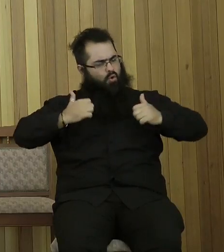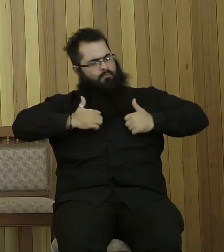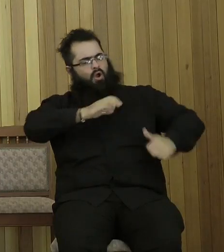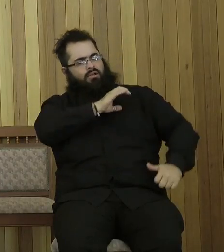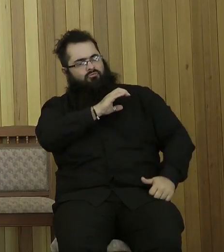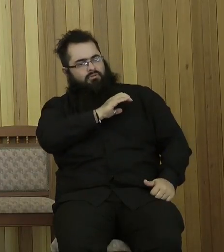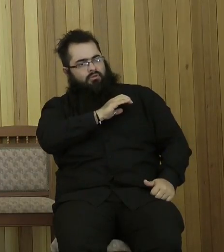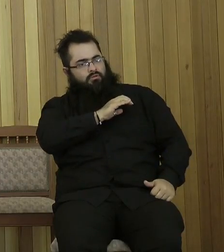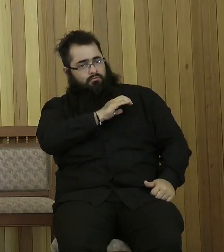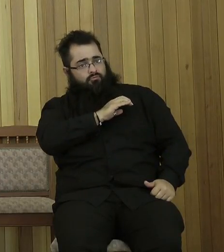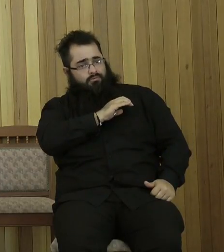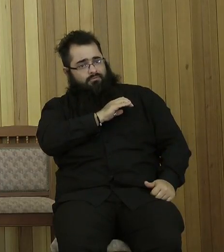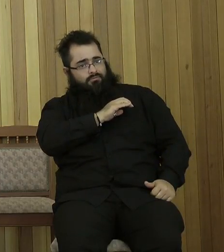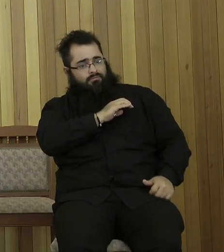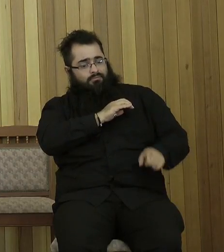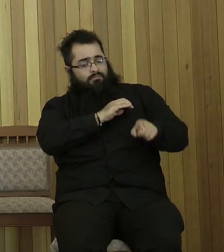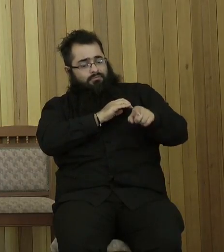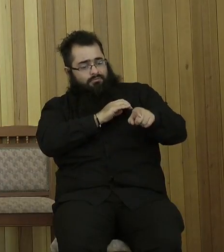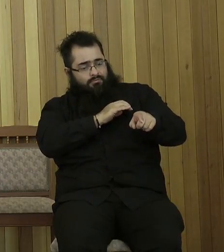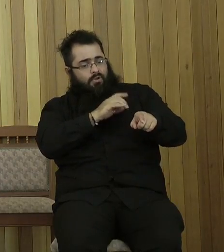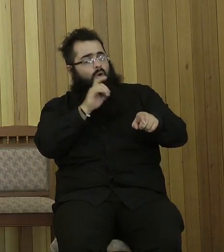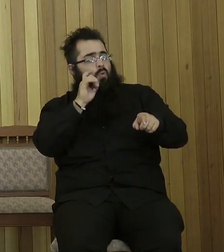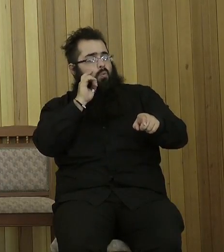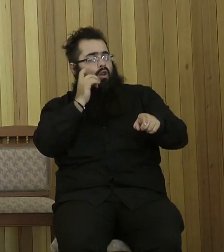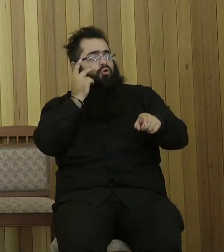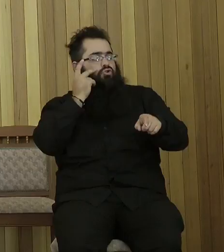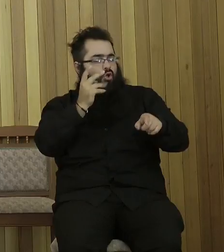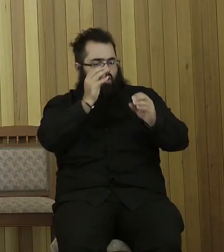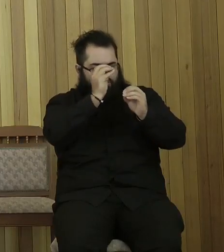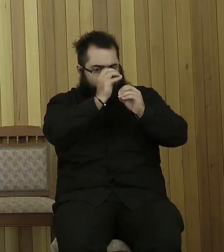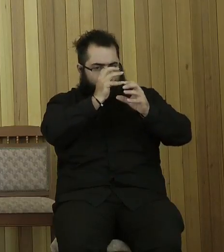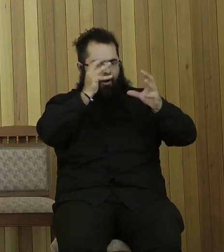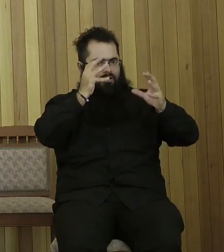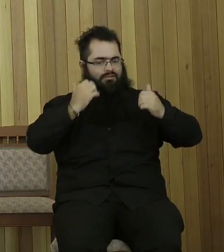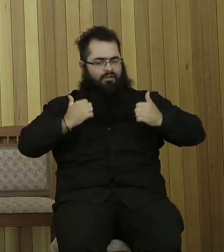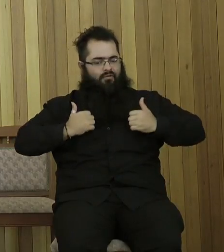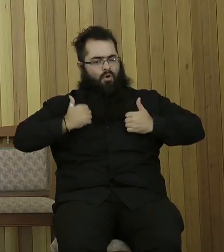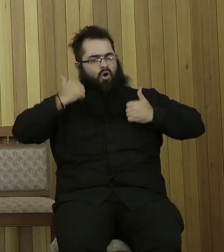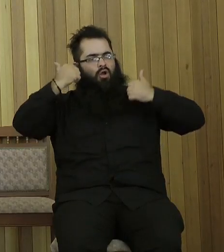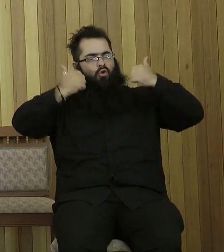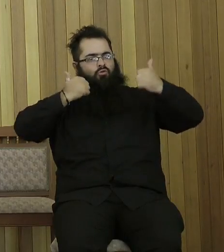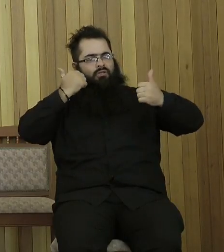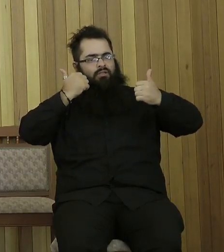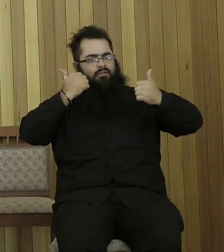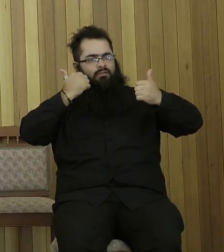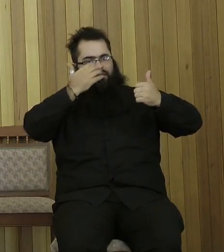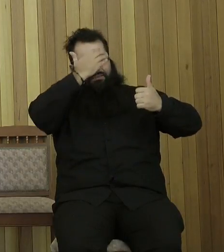phrase again, who being the brightness of His glory and the express image of His person and upholding all things by the word